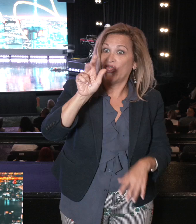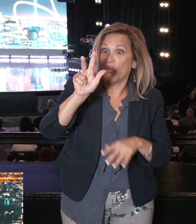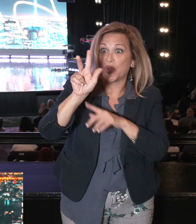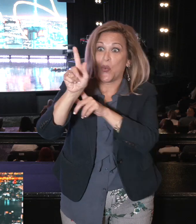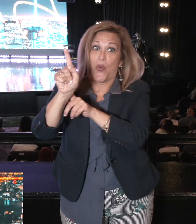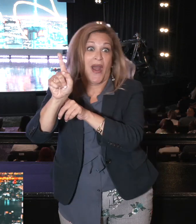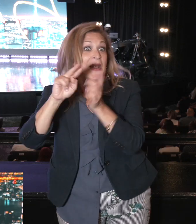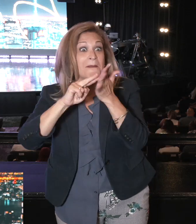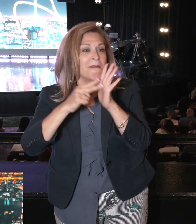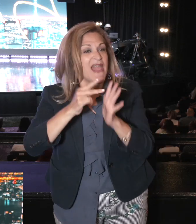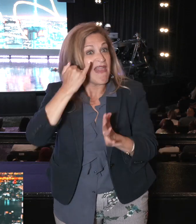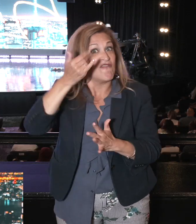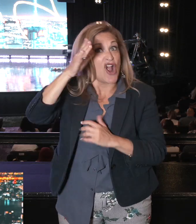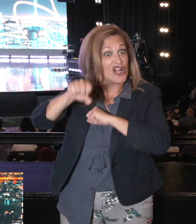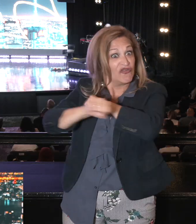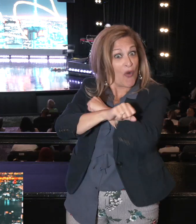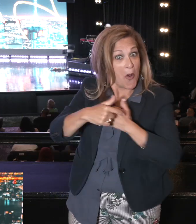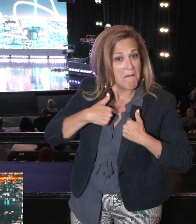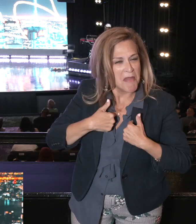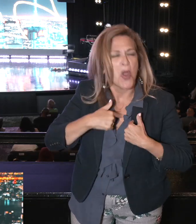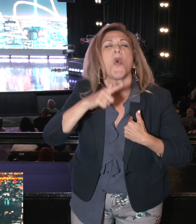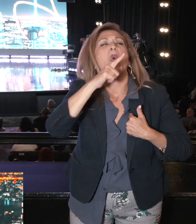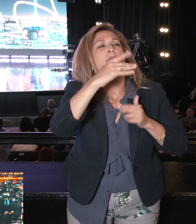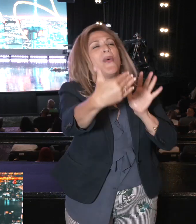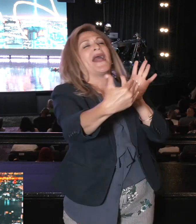against us? That's the mentality he had.